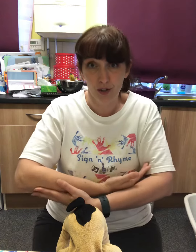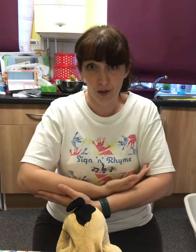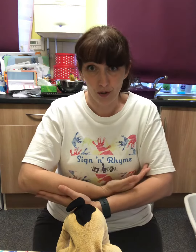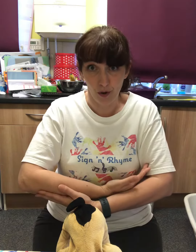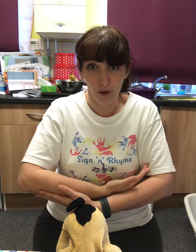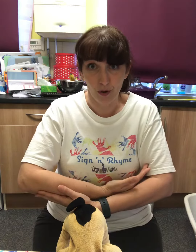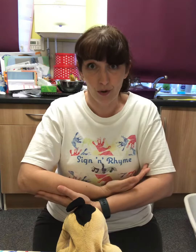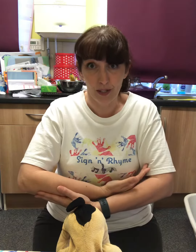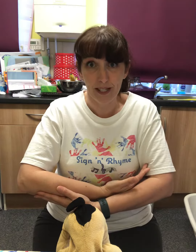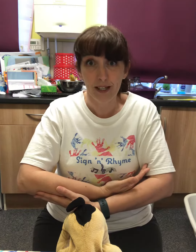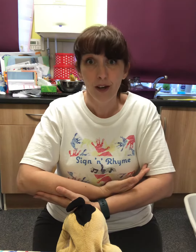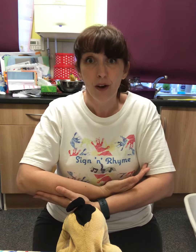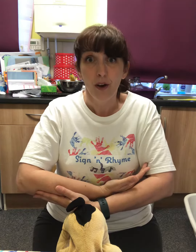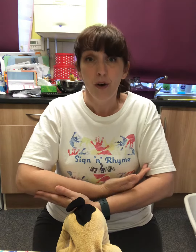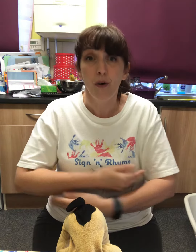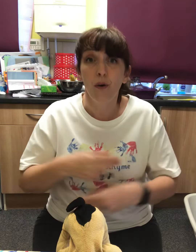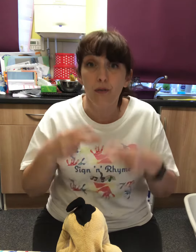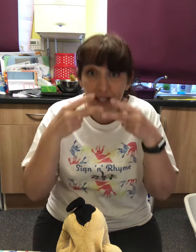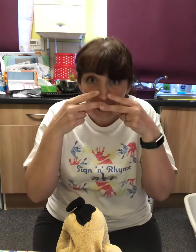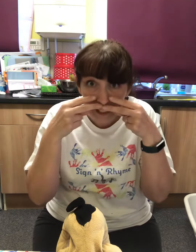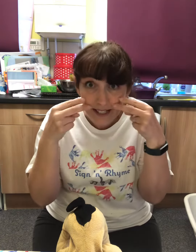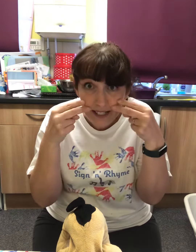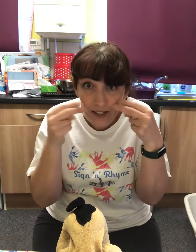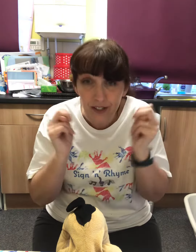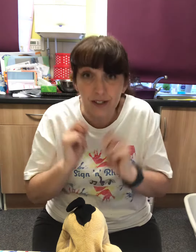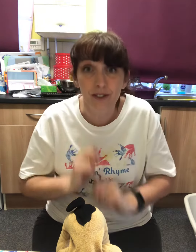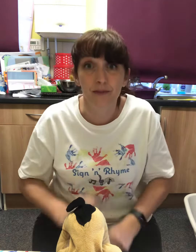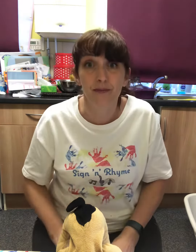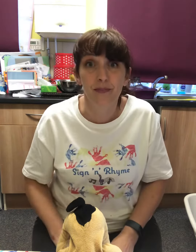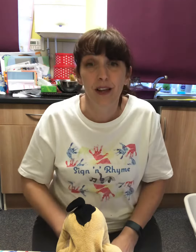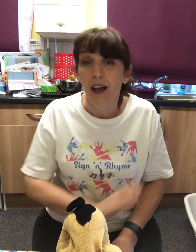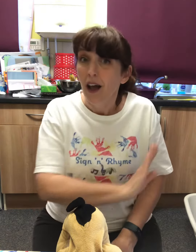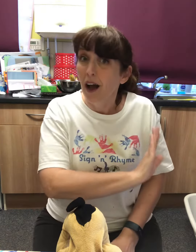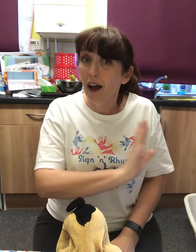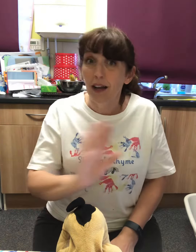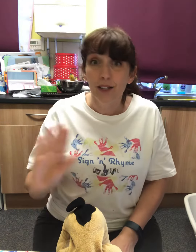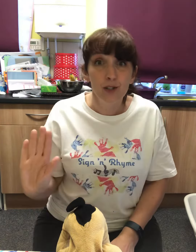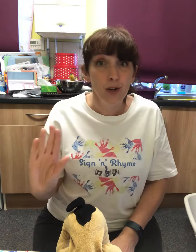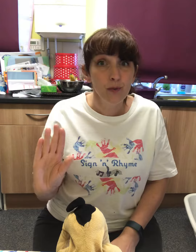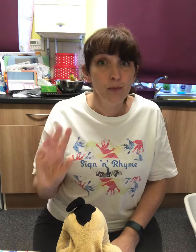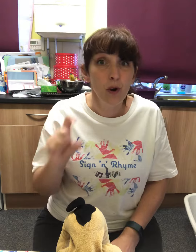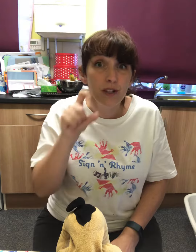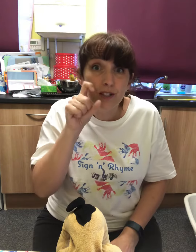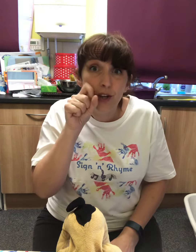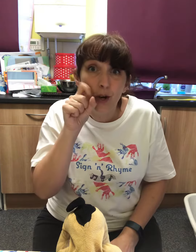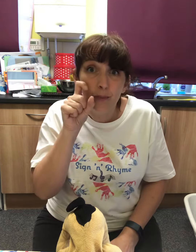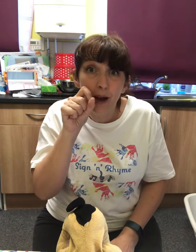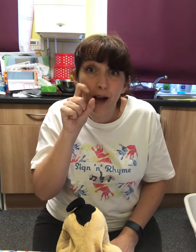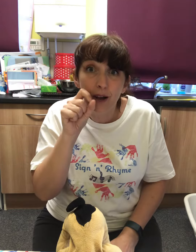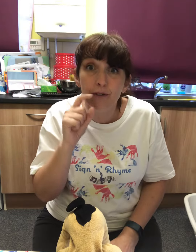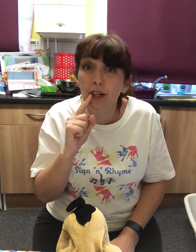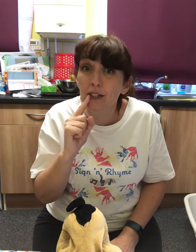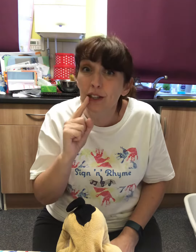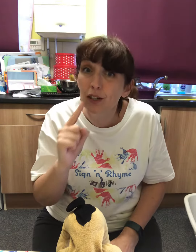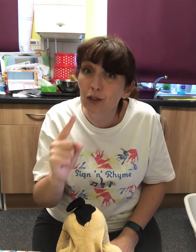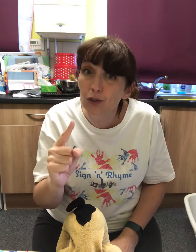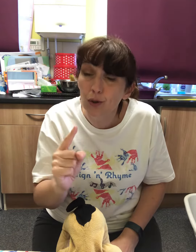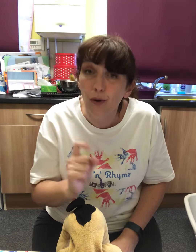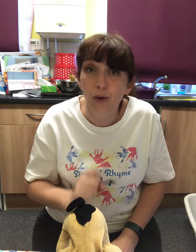dolly or a kitten. I don't want a parrot that talks.